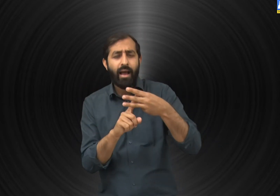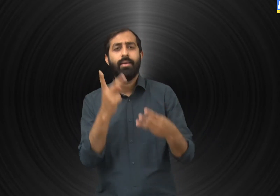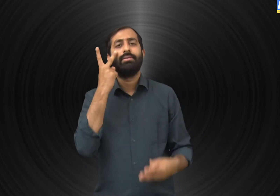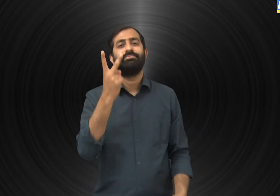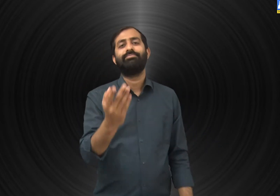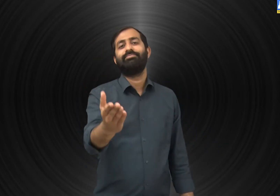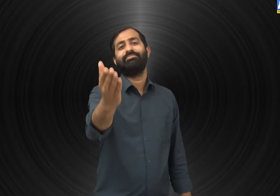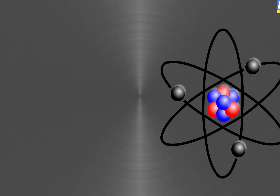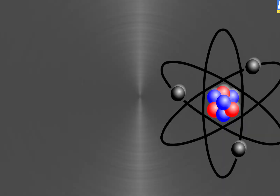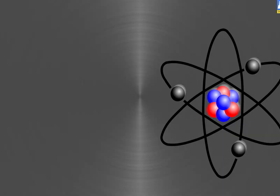Let's see here.